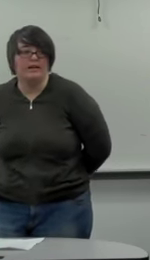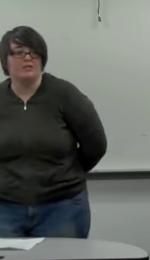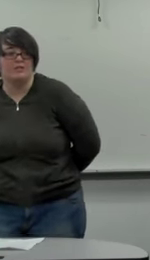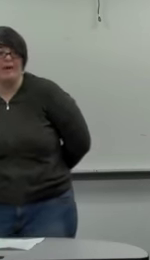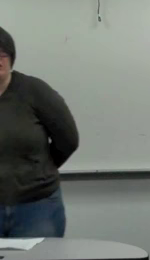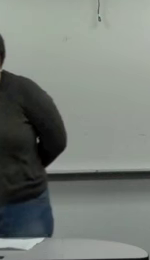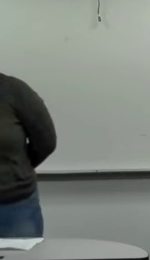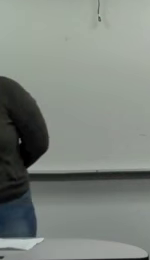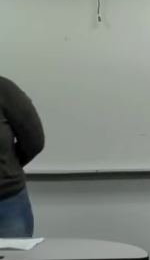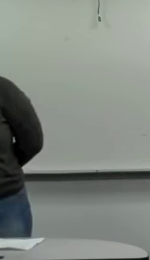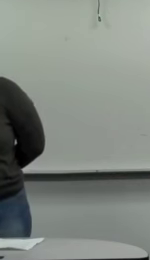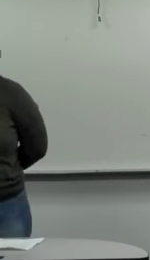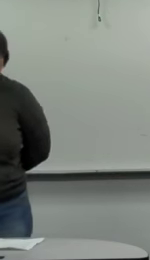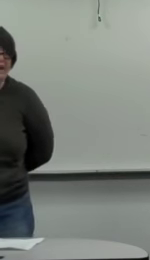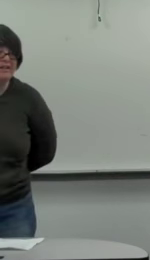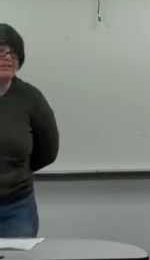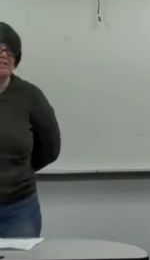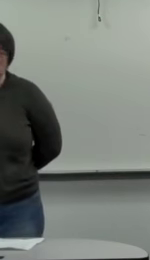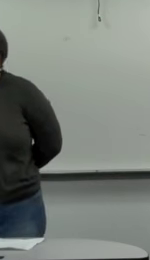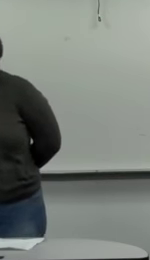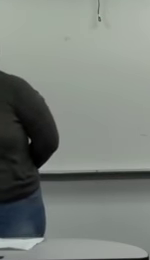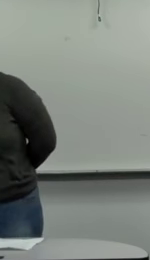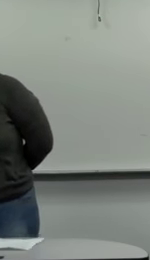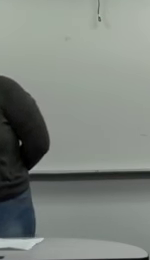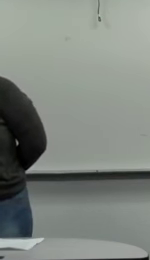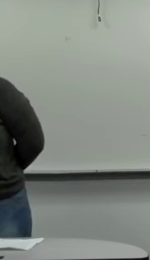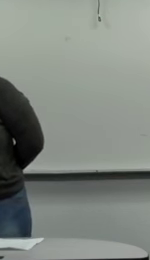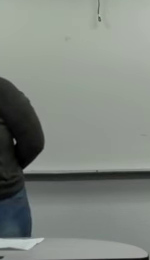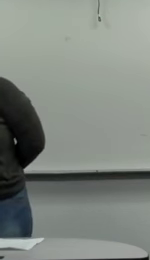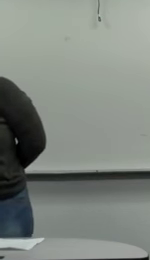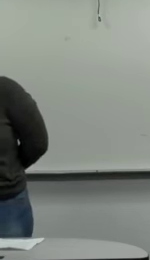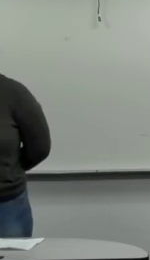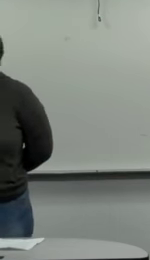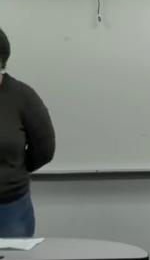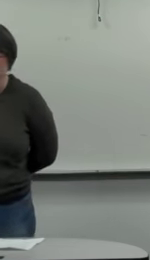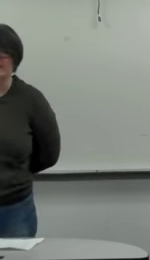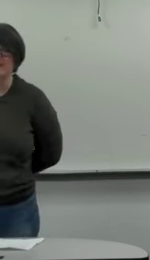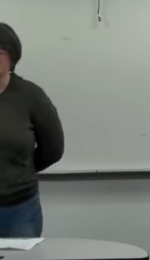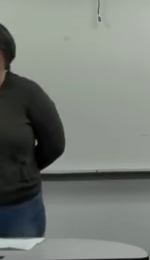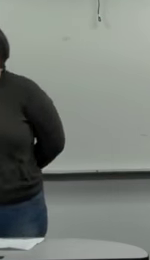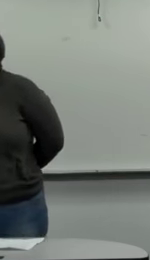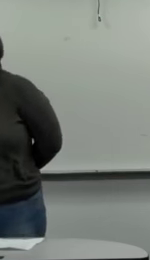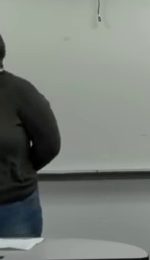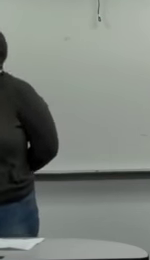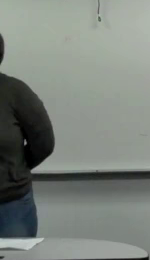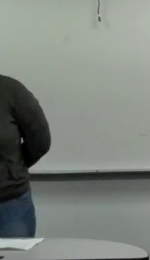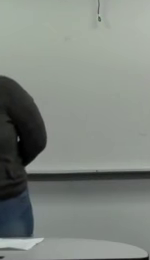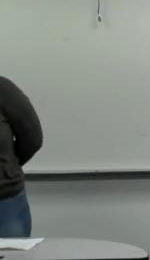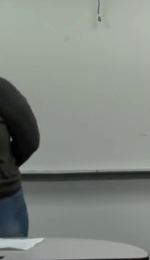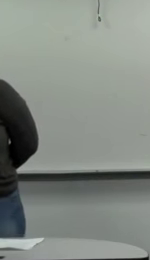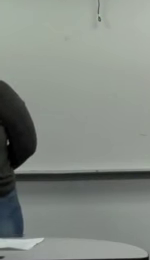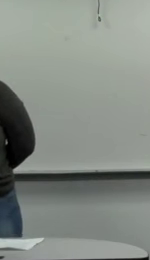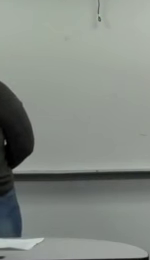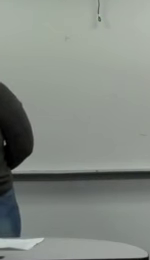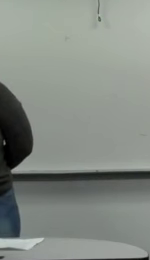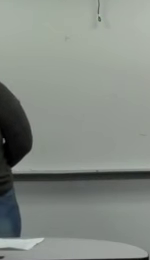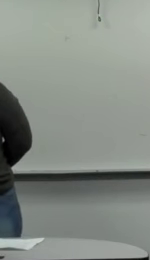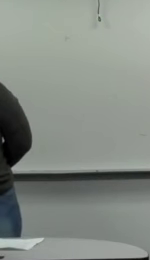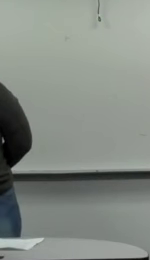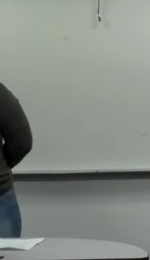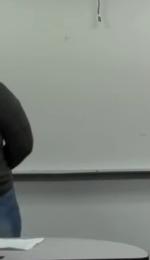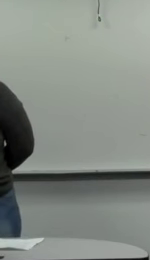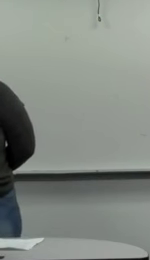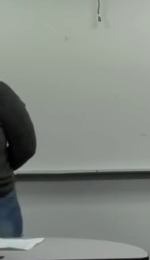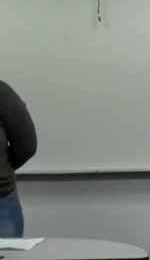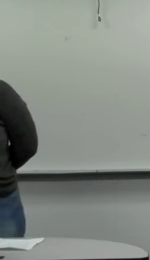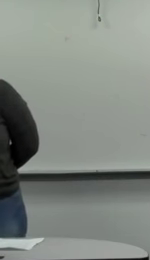It causes rats to be less scared of cats. It actually makes them attracted to cat urine. It causes rats to take foolish risks